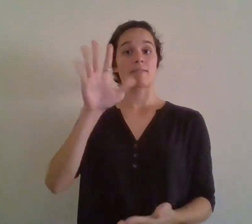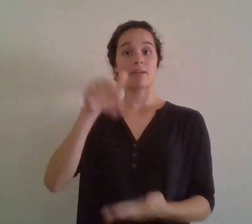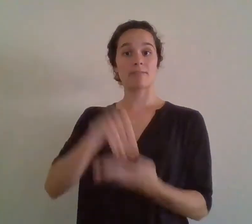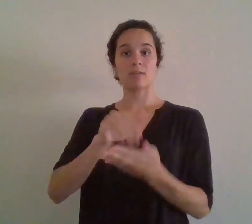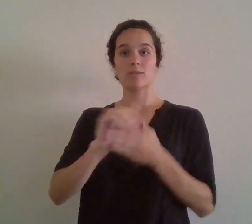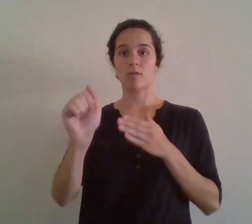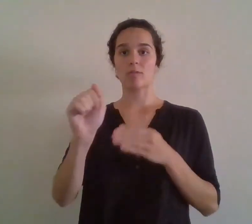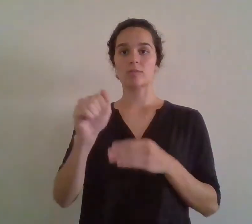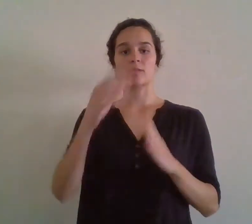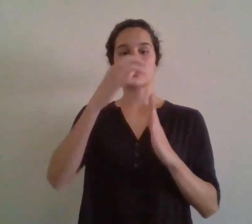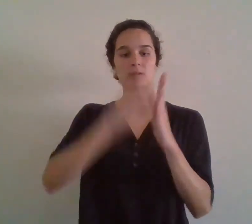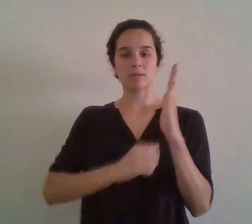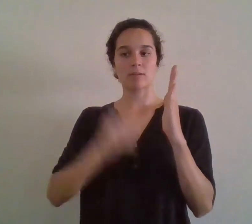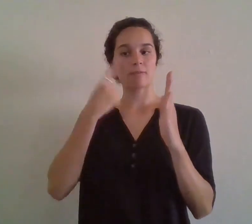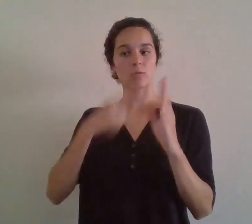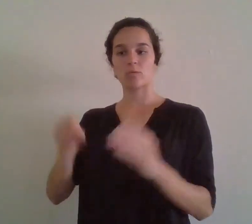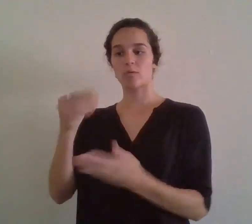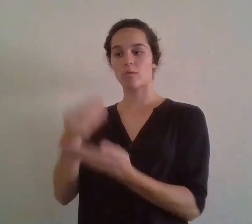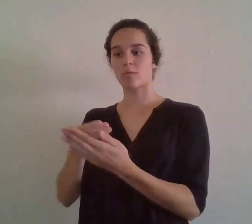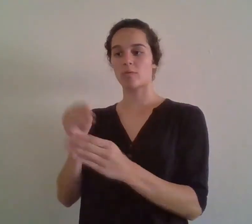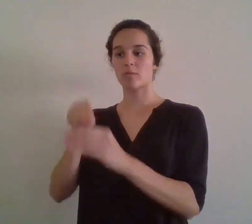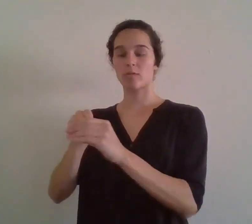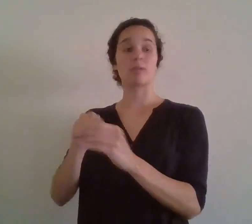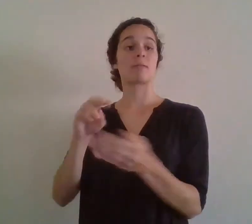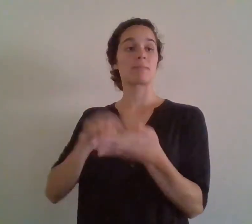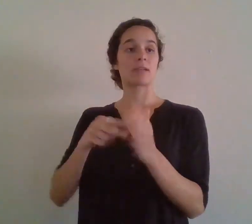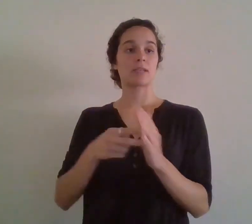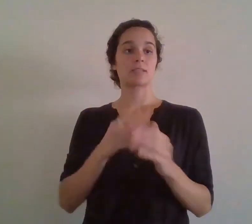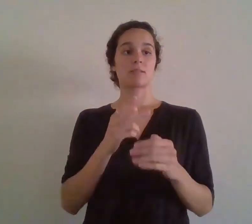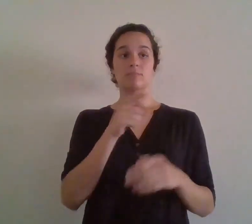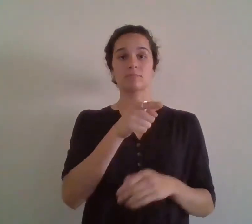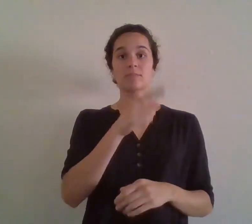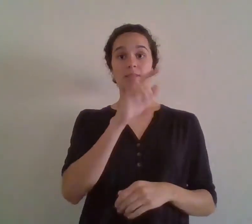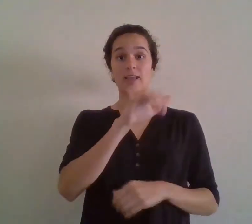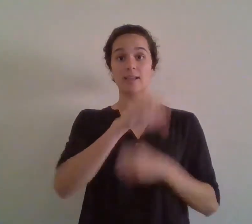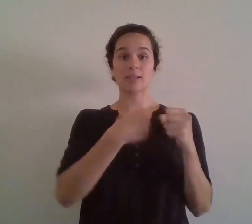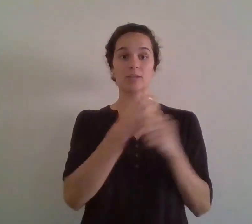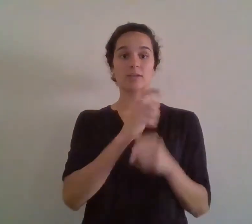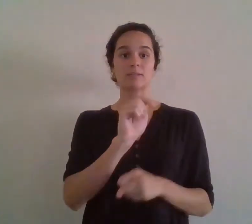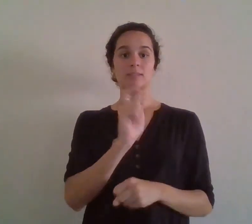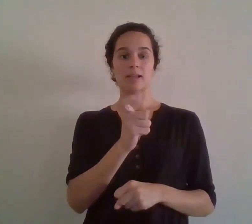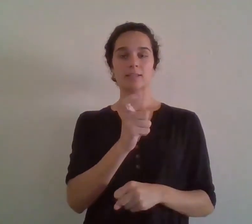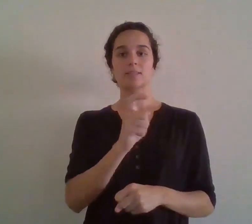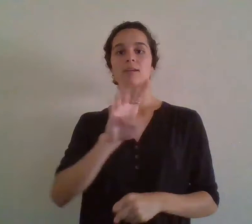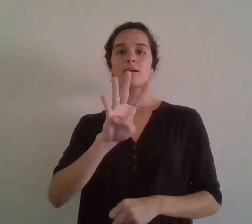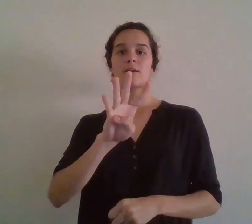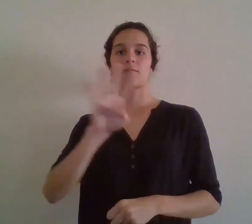,000 gets deducted from the $50,000 and you only get taxed as if you made $45,000 that year.